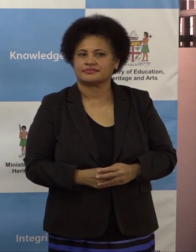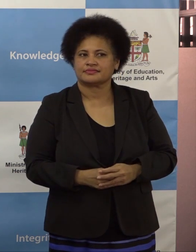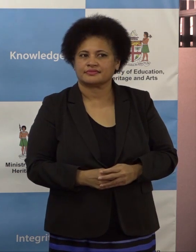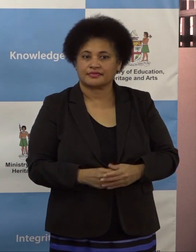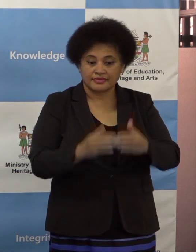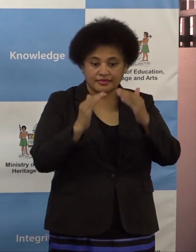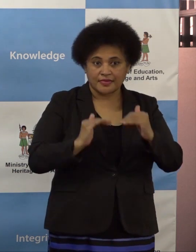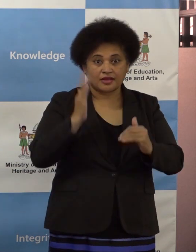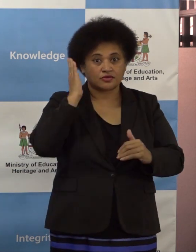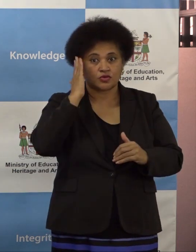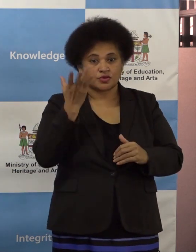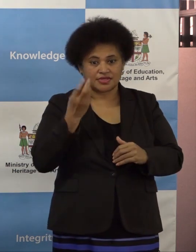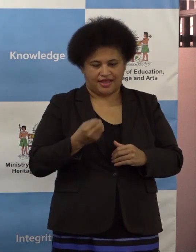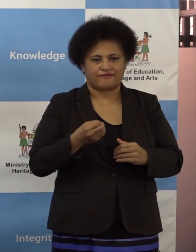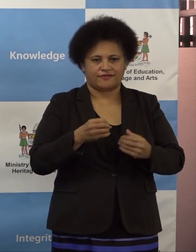sanitizers to use.